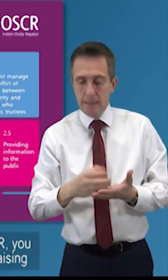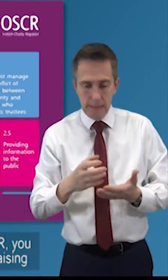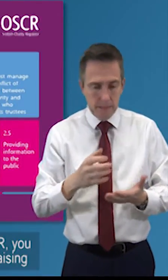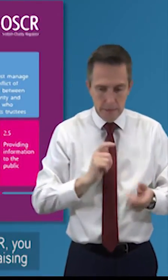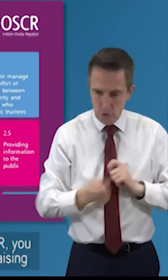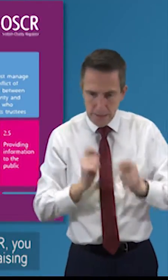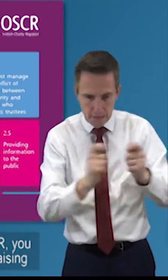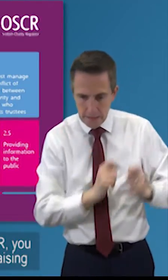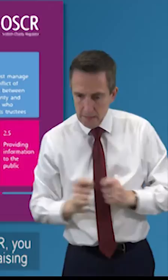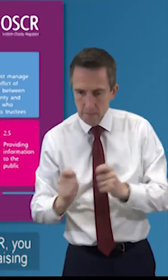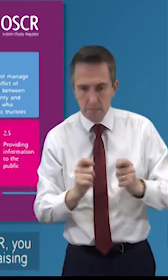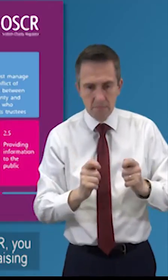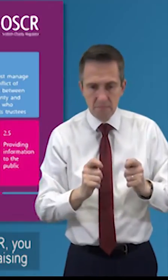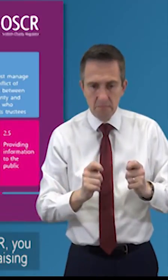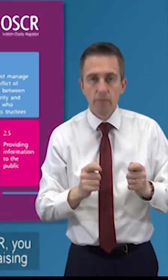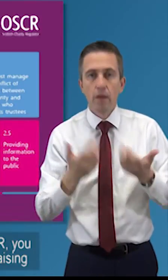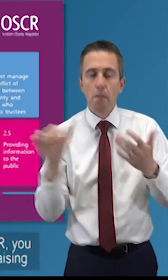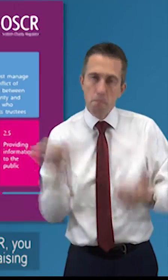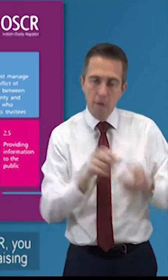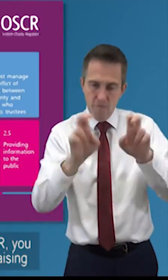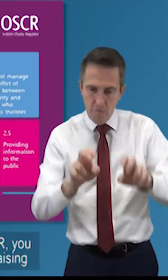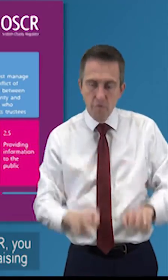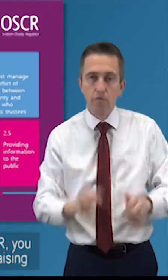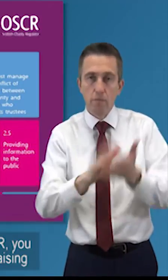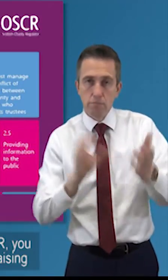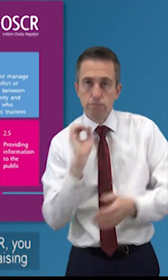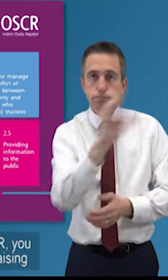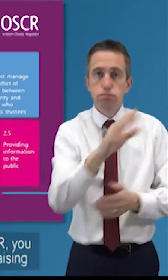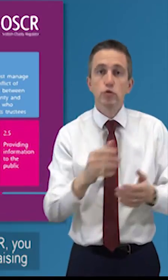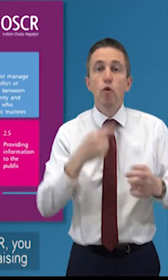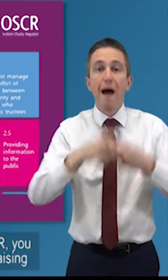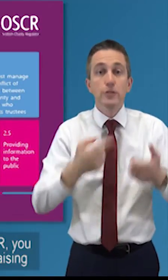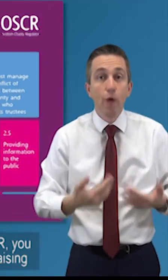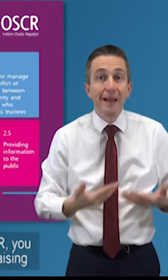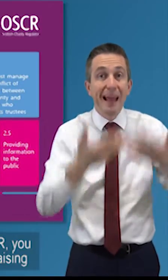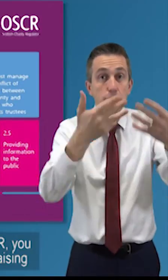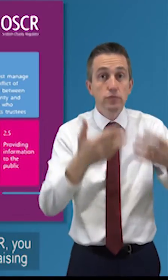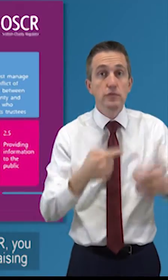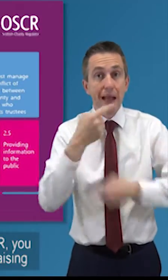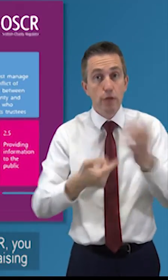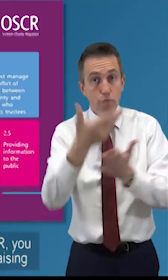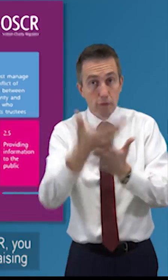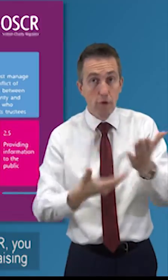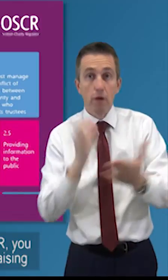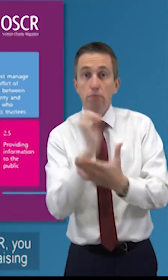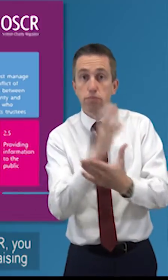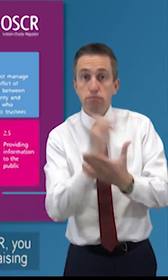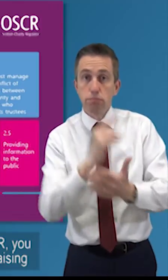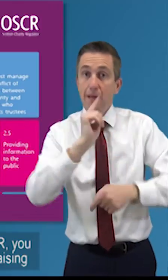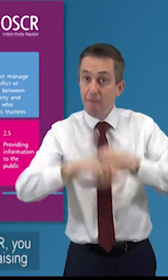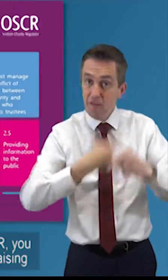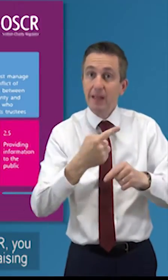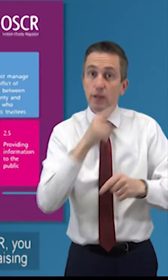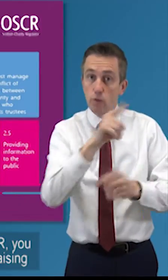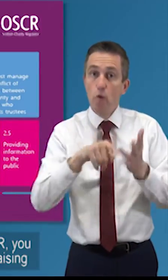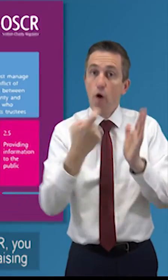you need to submit accounts and annual return to oscar you need to make